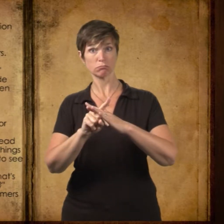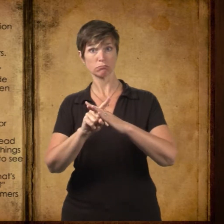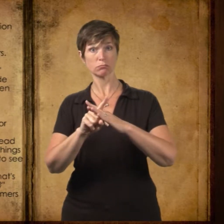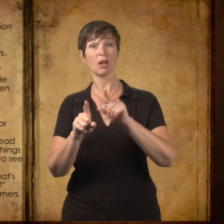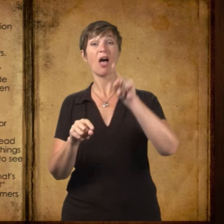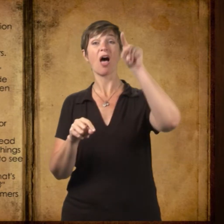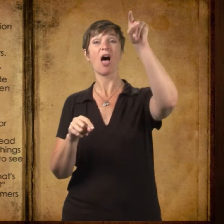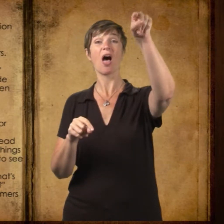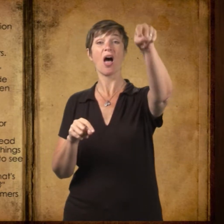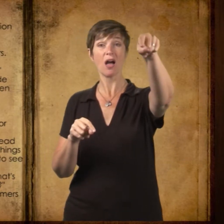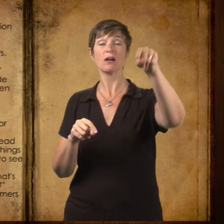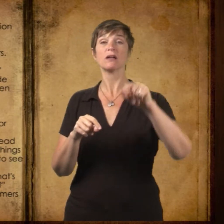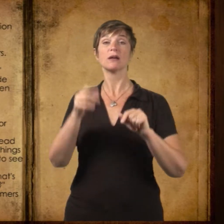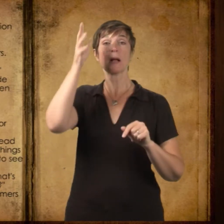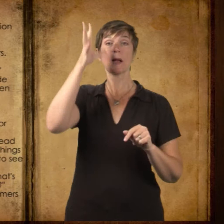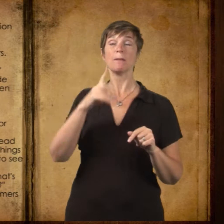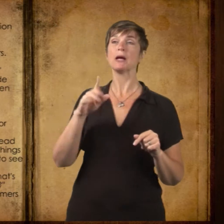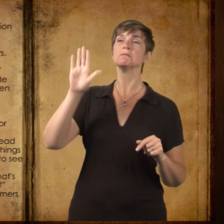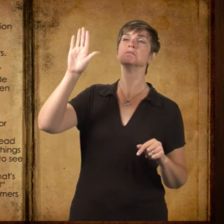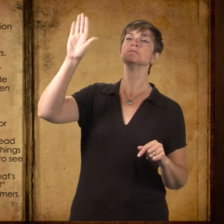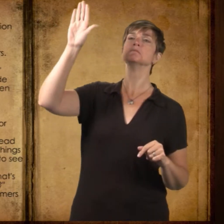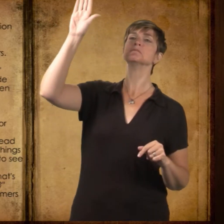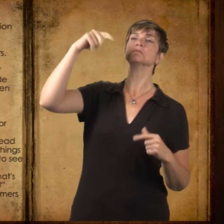a voice said and Mr. Summers nodded.